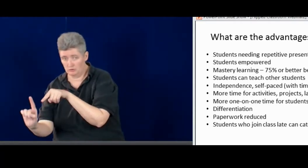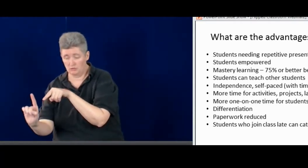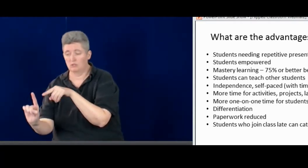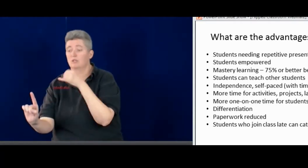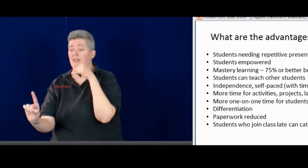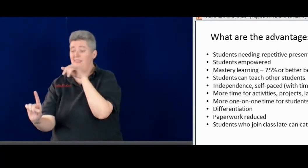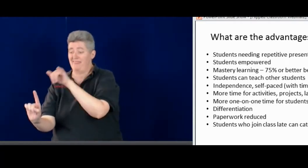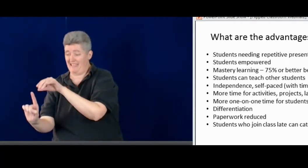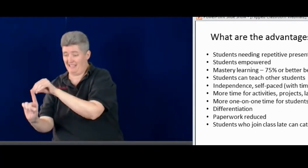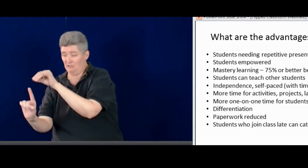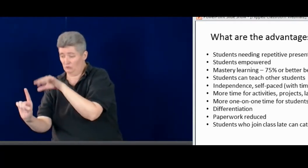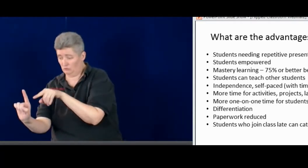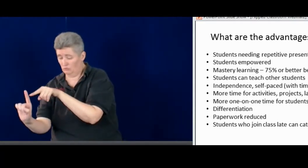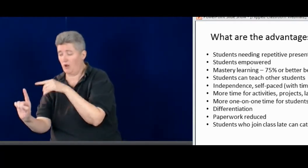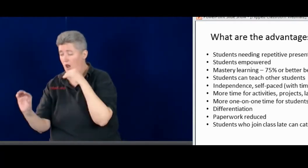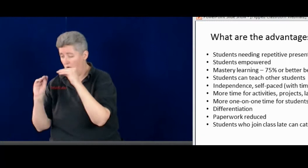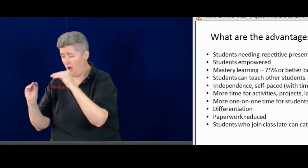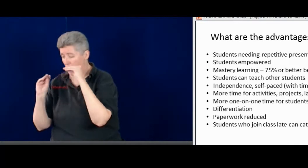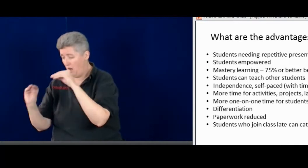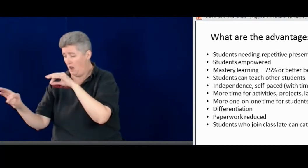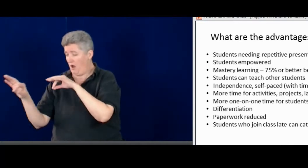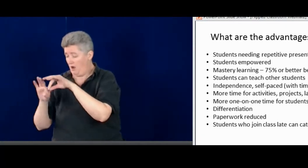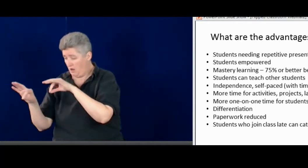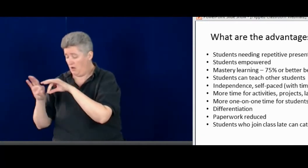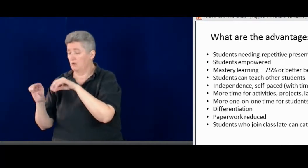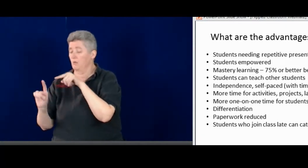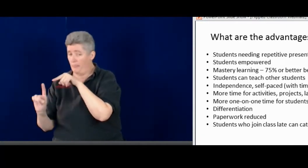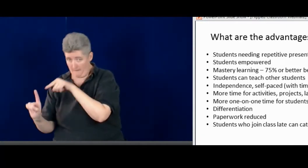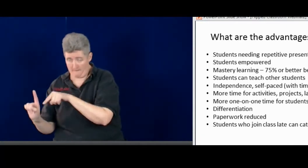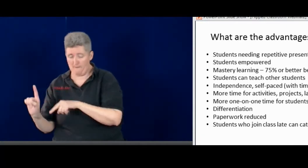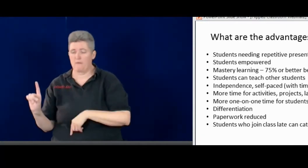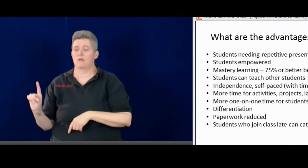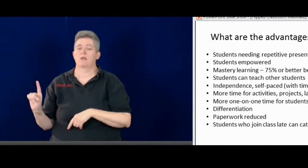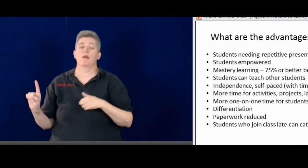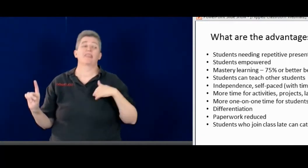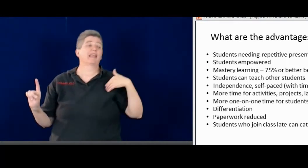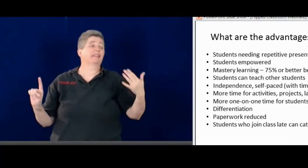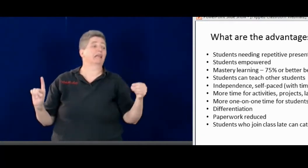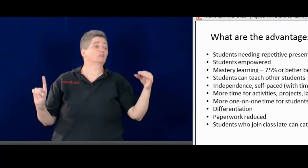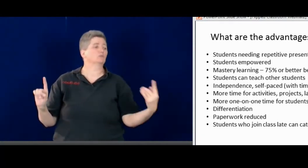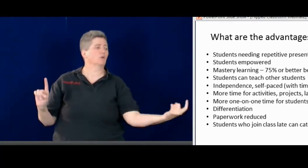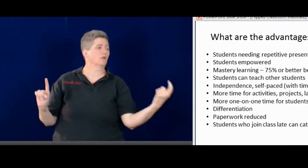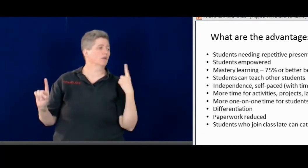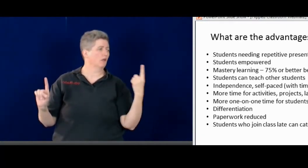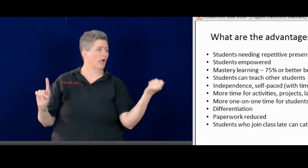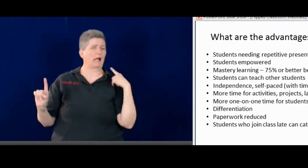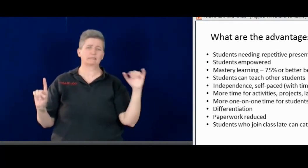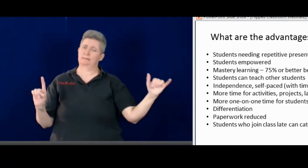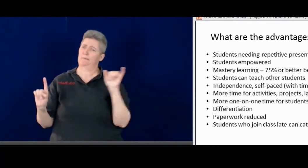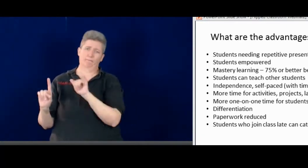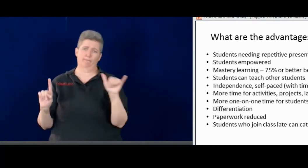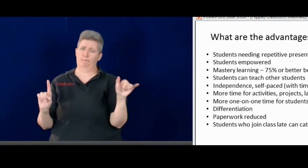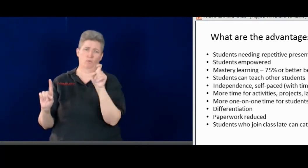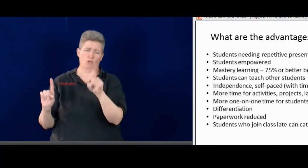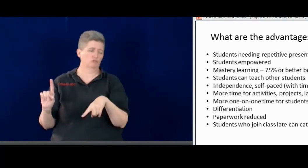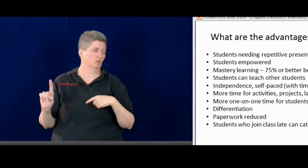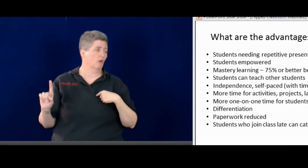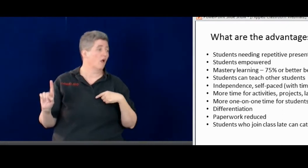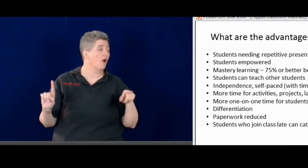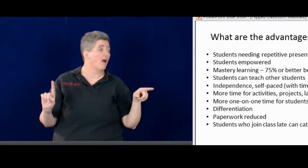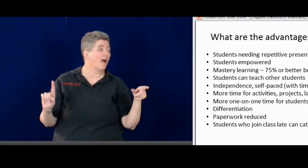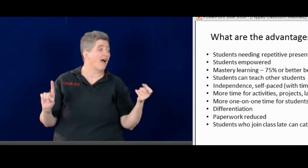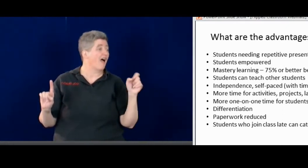And if a student asks me something and I teach that particular student, I answer their question, explain to them what they were asking about. And then if another student comes up,